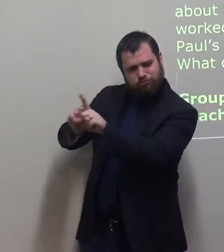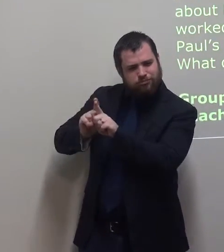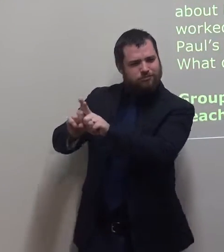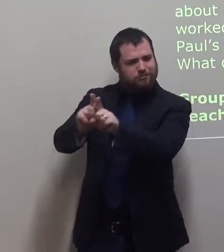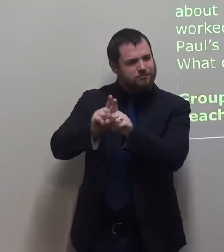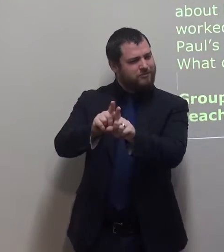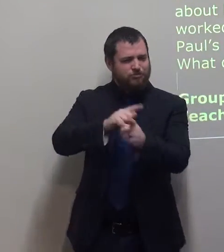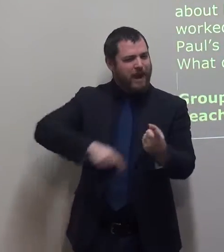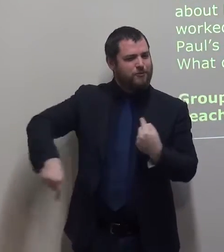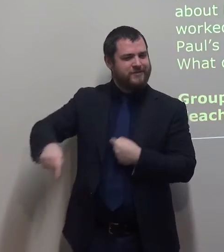He thought that's anything learned.